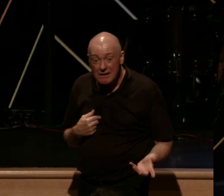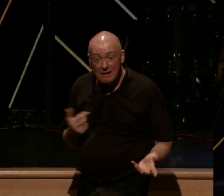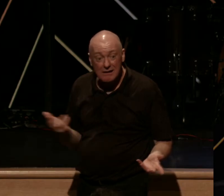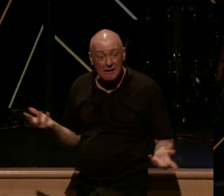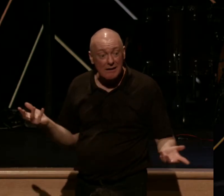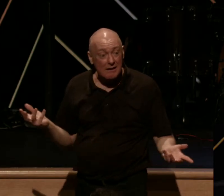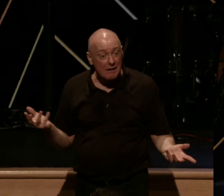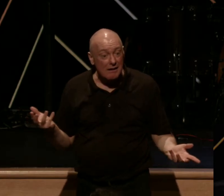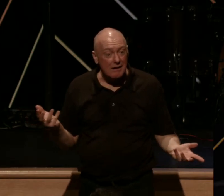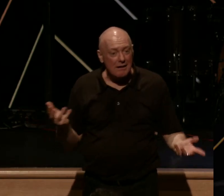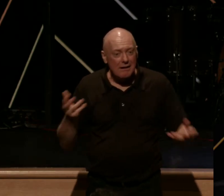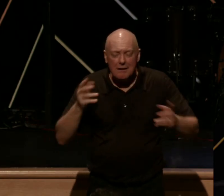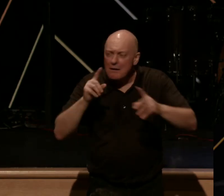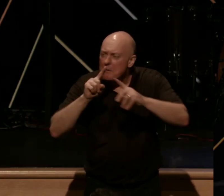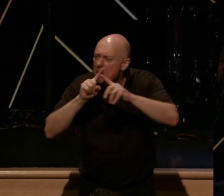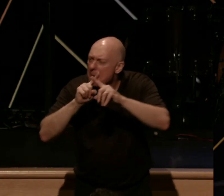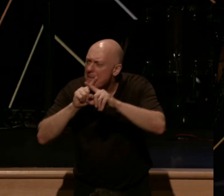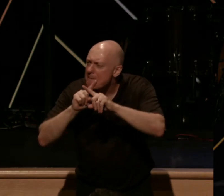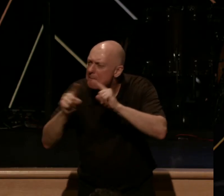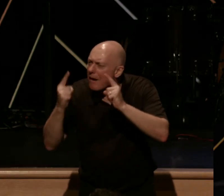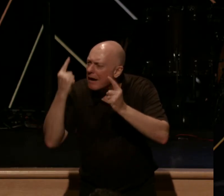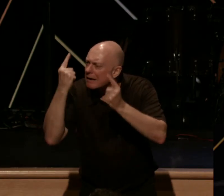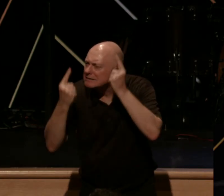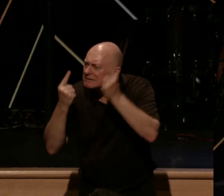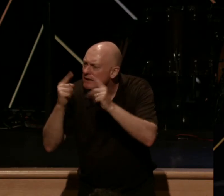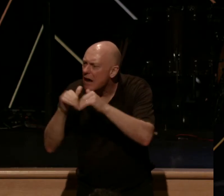But consider how Jesus Christ has loved you.